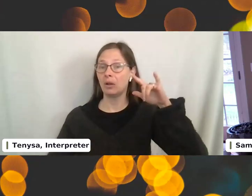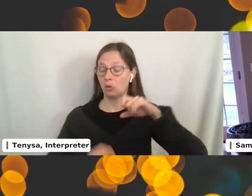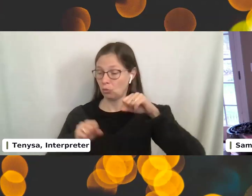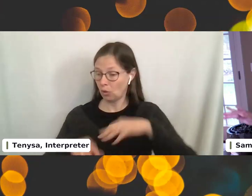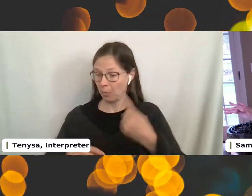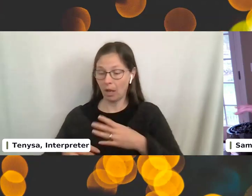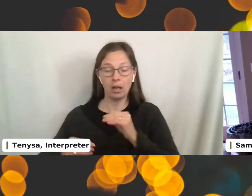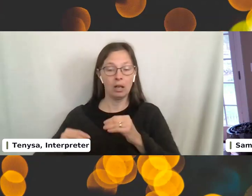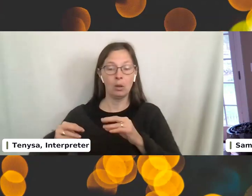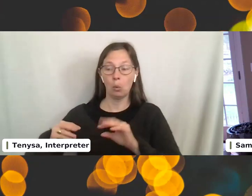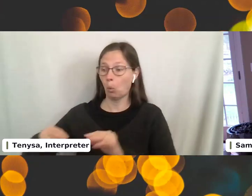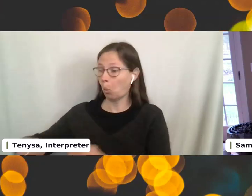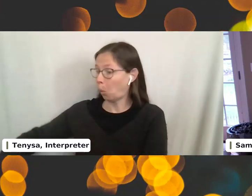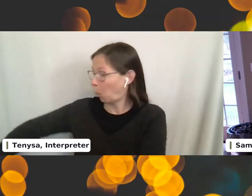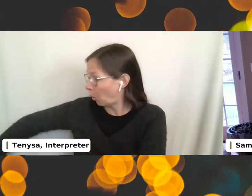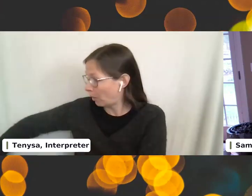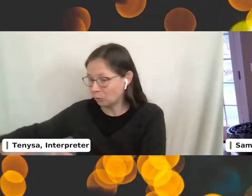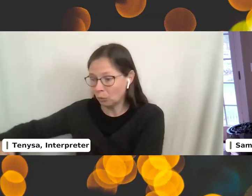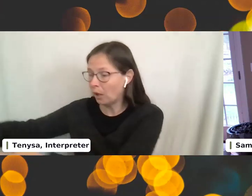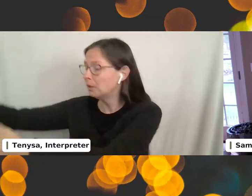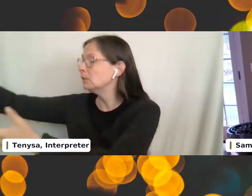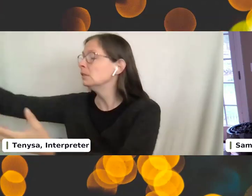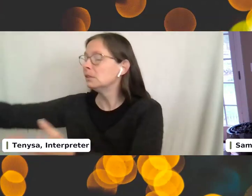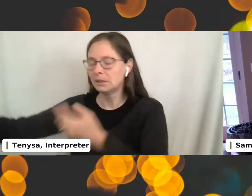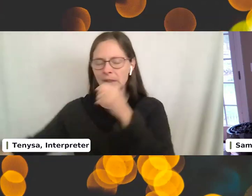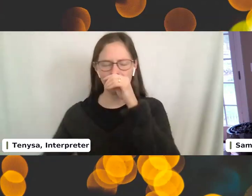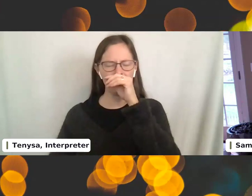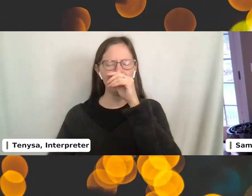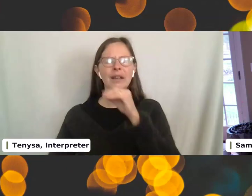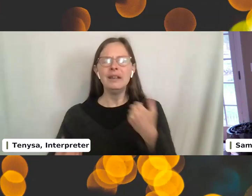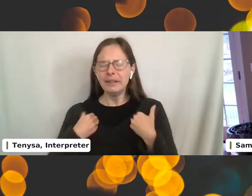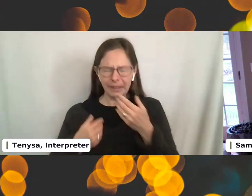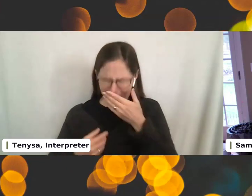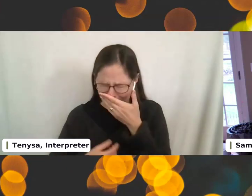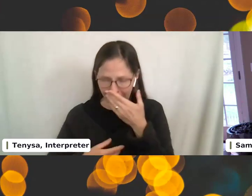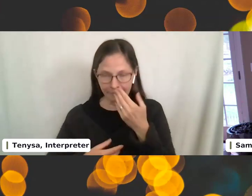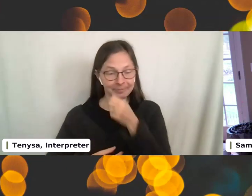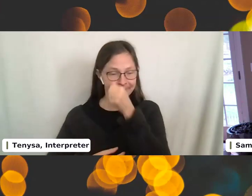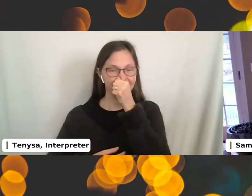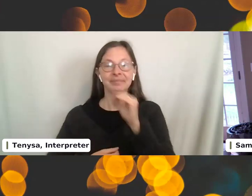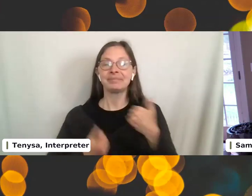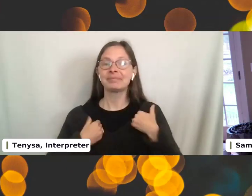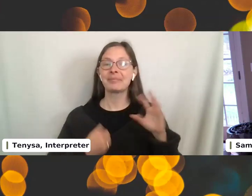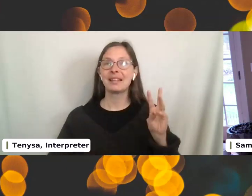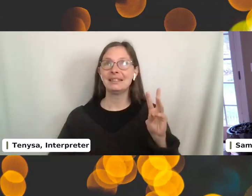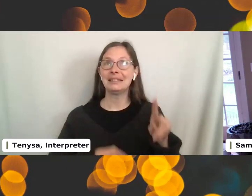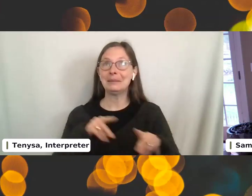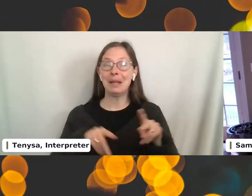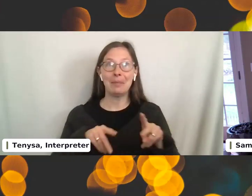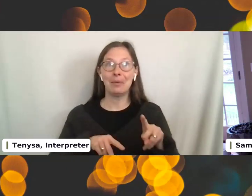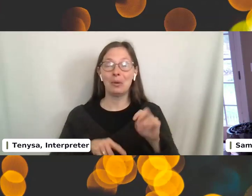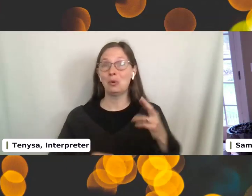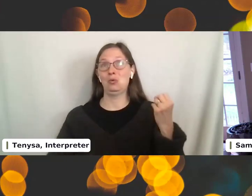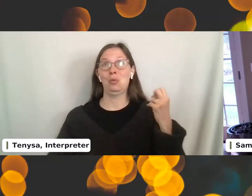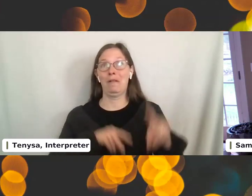rolls four rows back under the seats. And then you have six people or eight or 12 crawling around on the floor